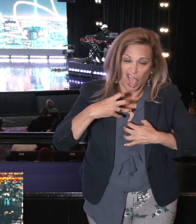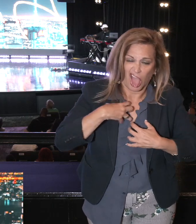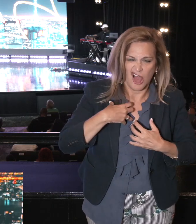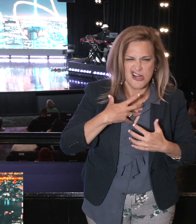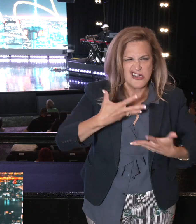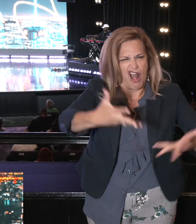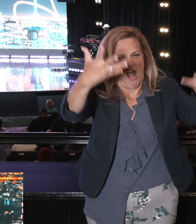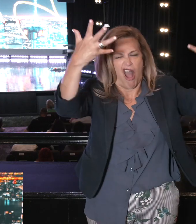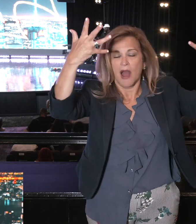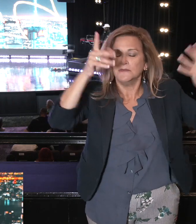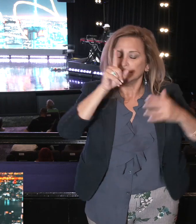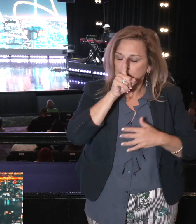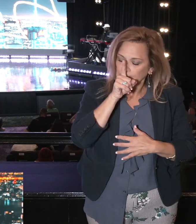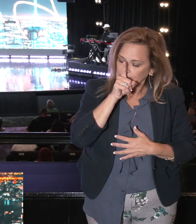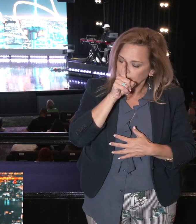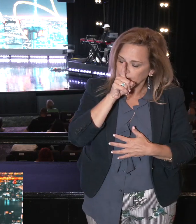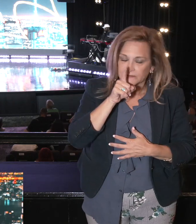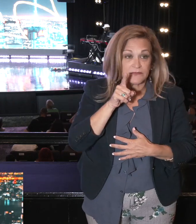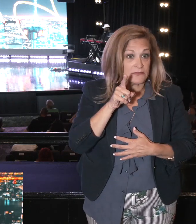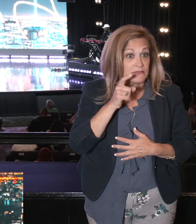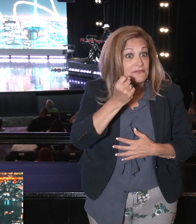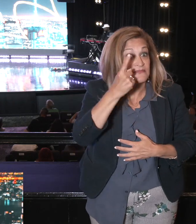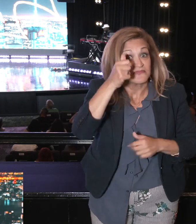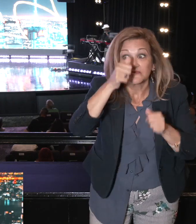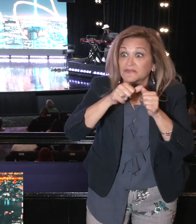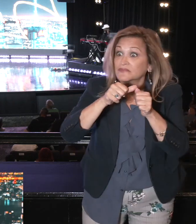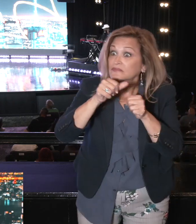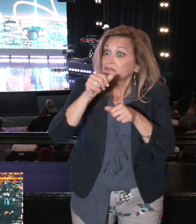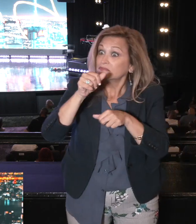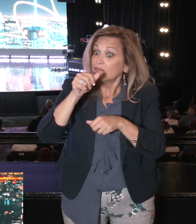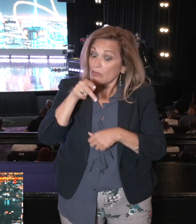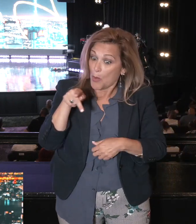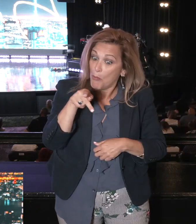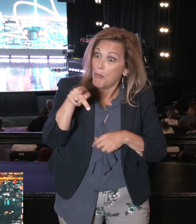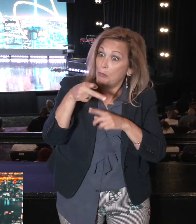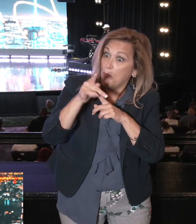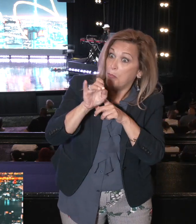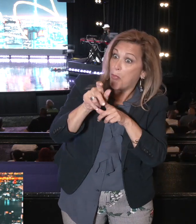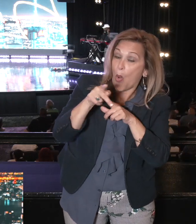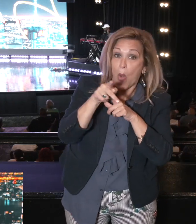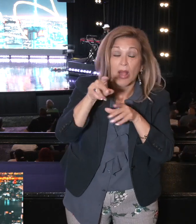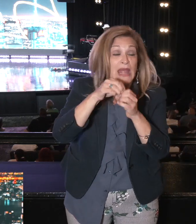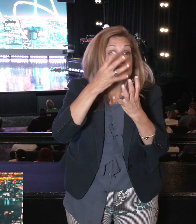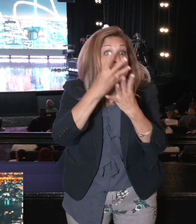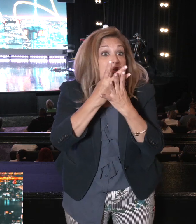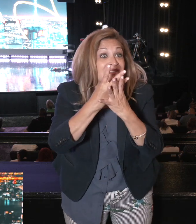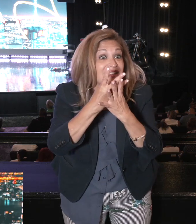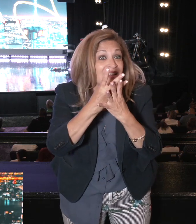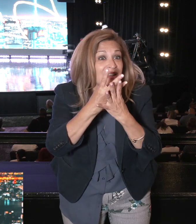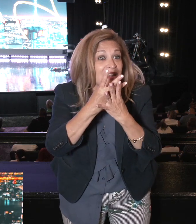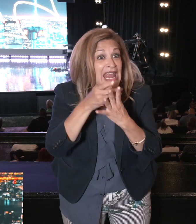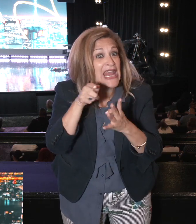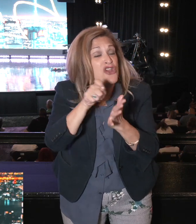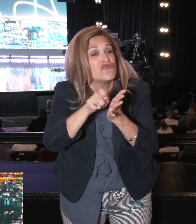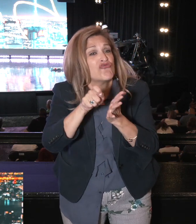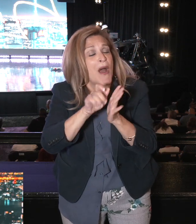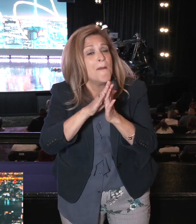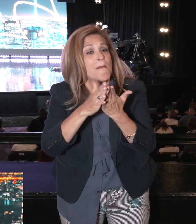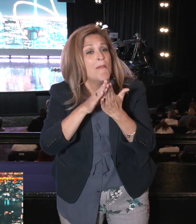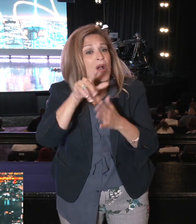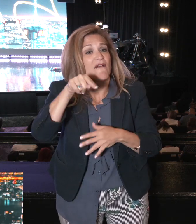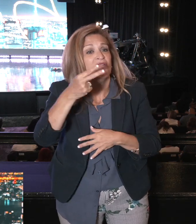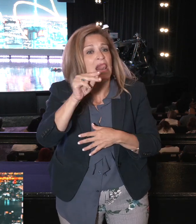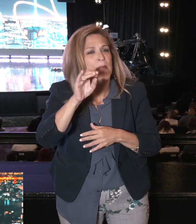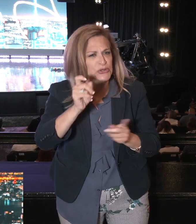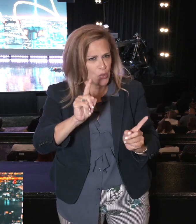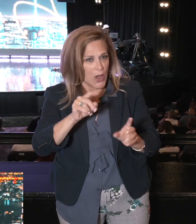murmur. They didn't murmur. Paul in a prison. The book of Philippians. Read the book of Philippians. It was written from a prison. Sent to the church